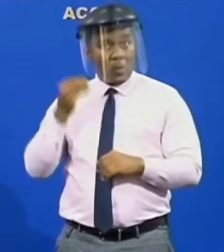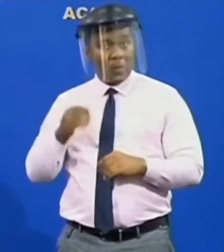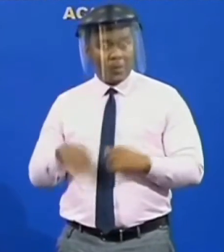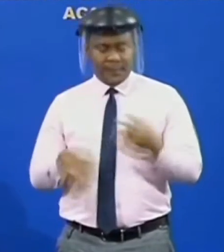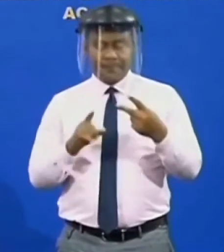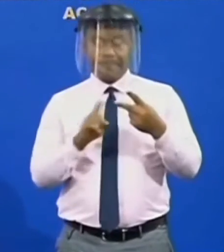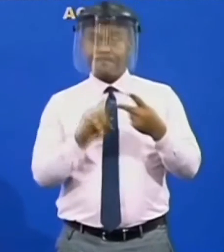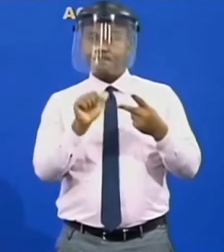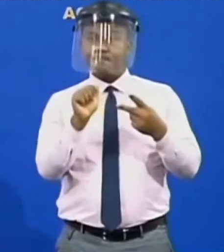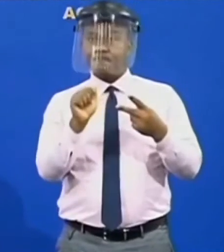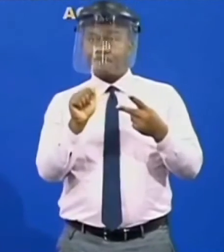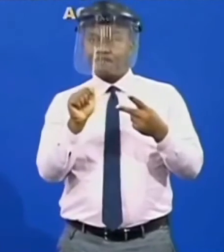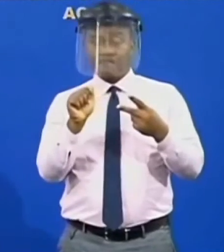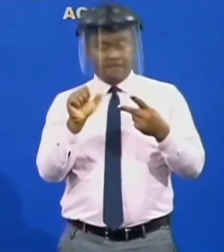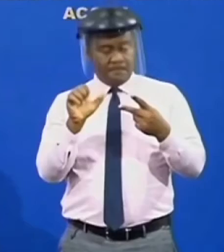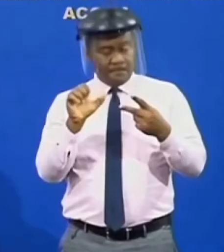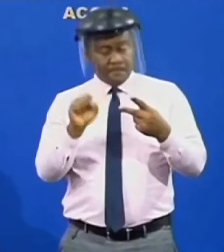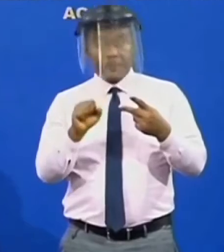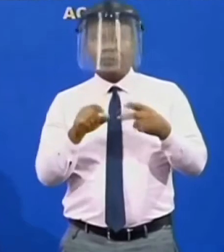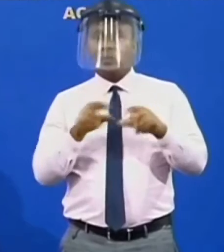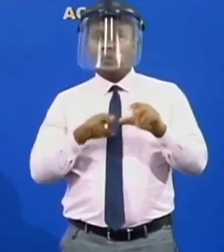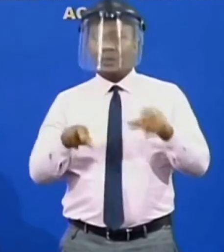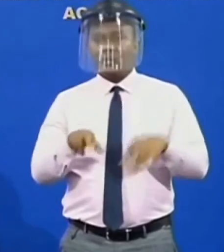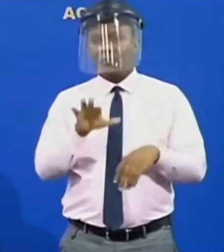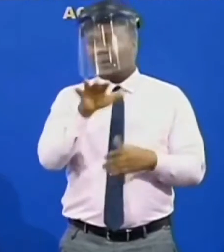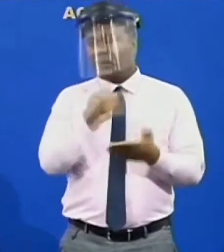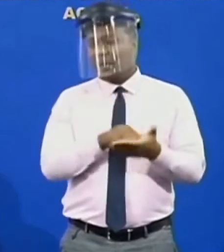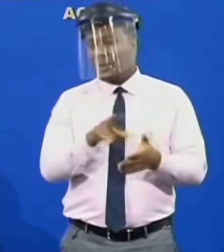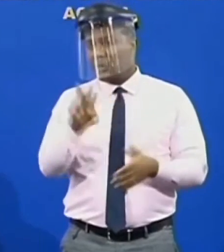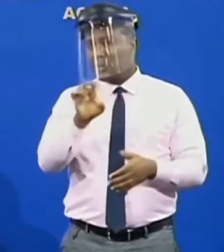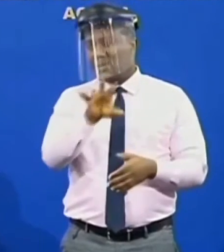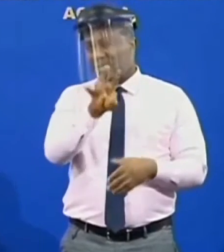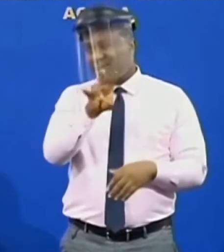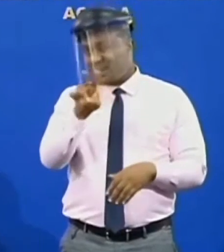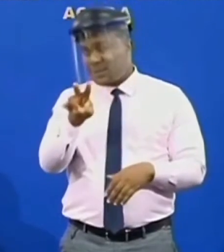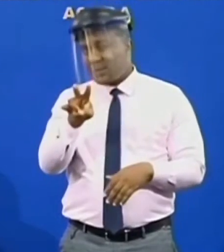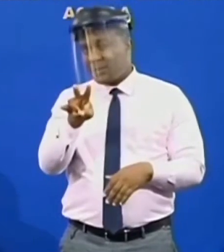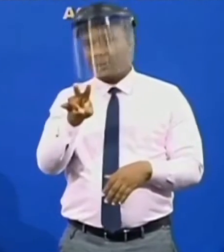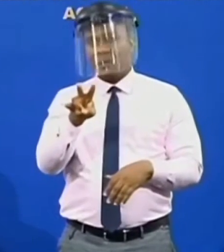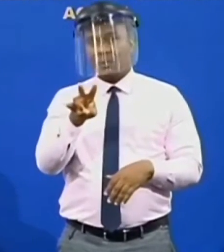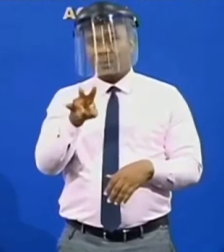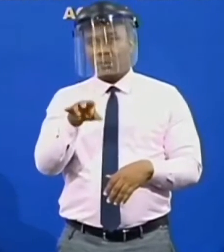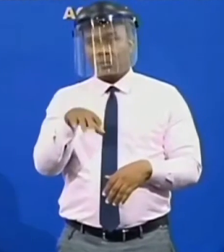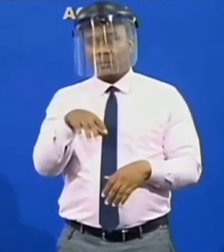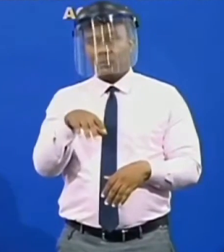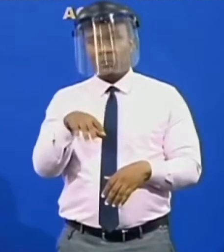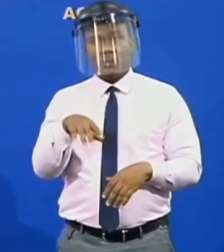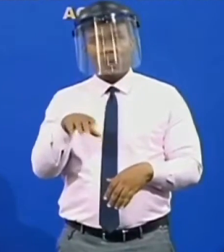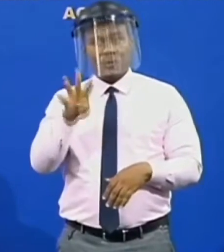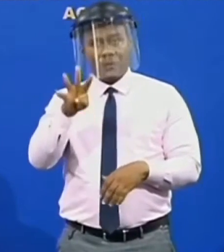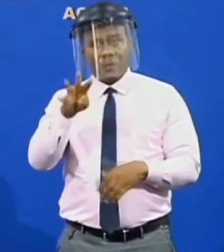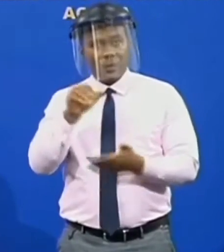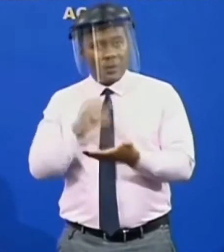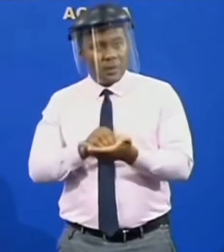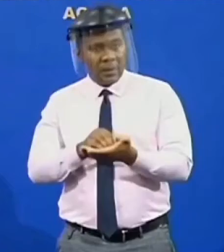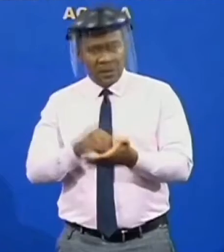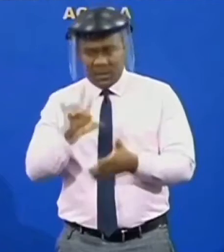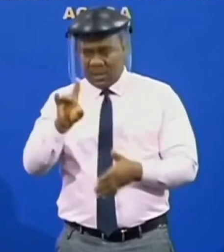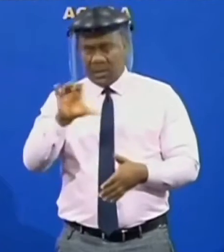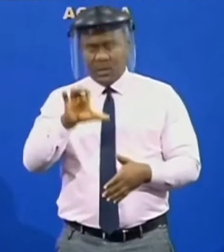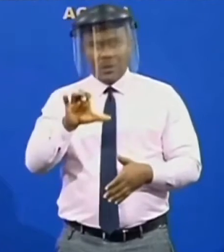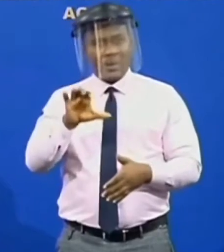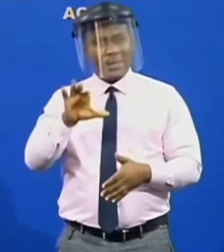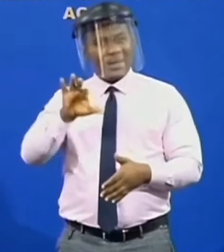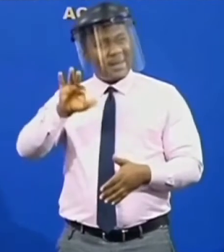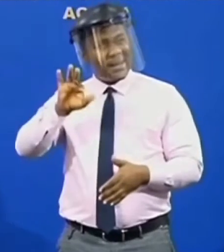Ashanti region, total cases 5,277, 4,819 have